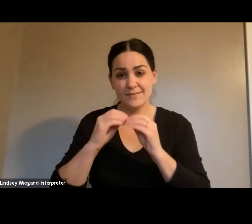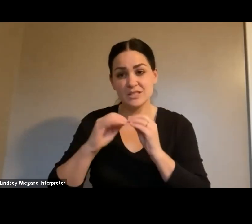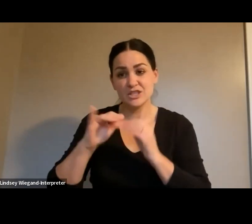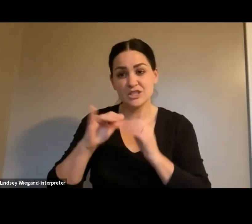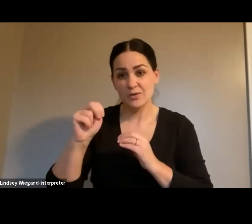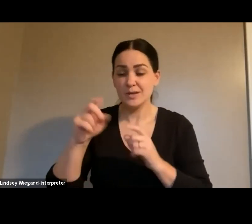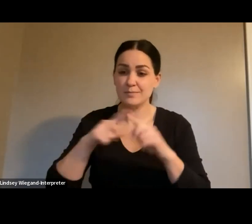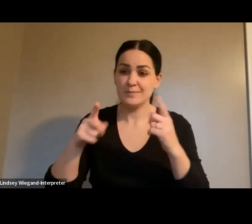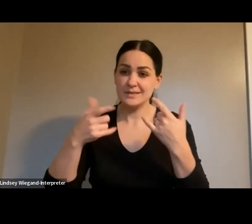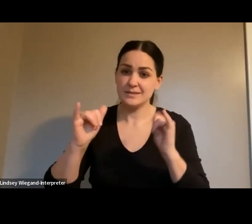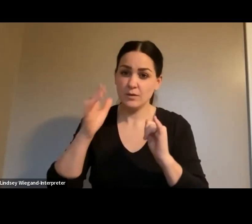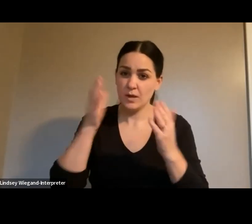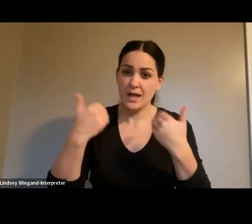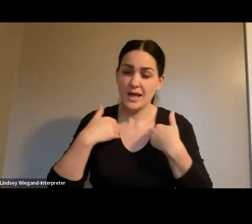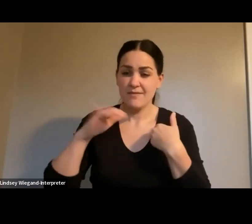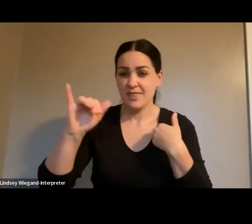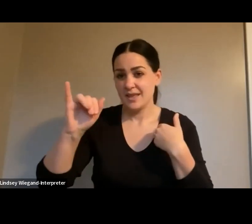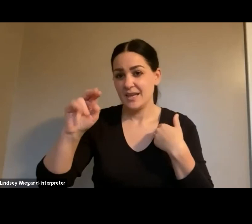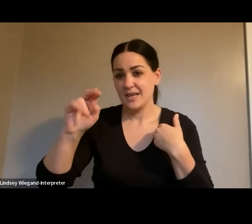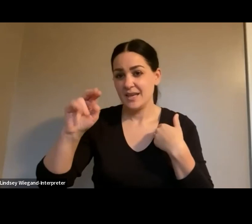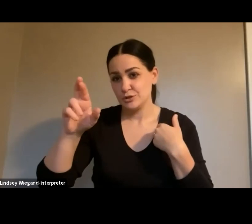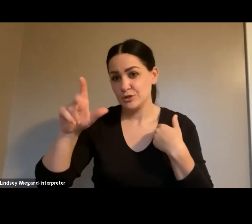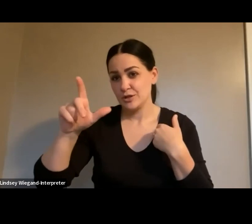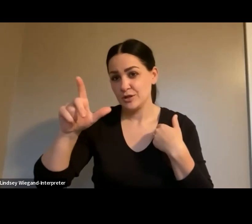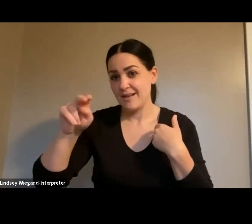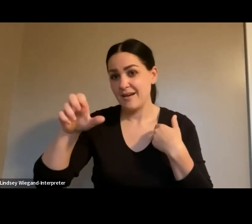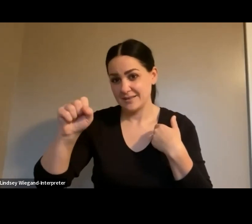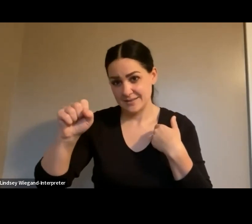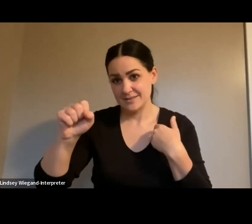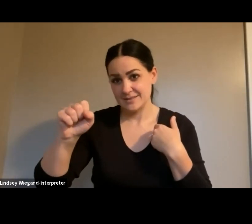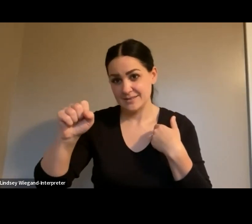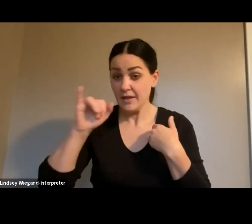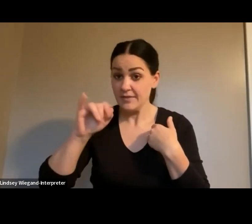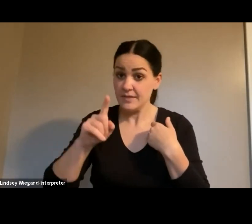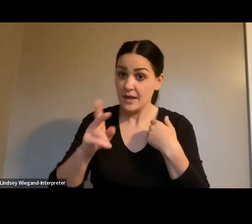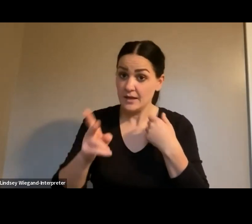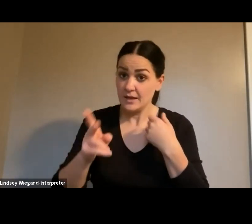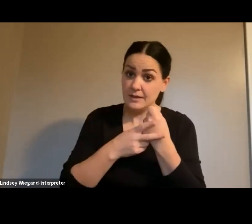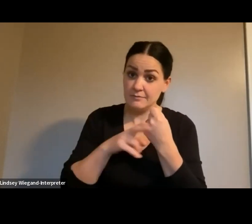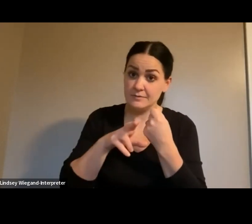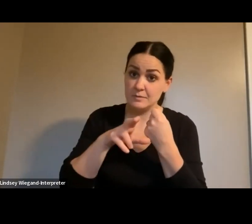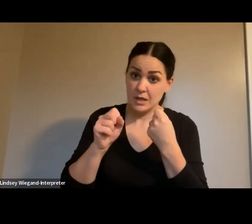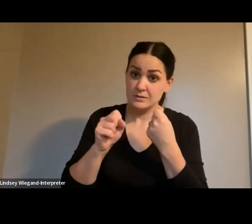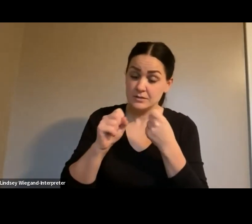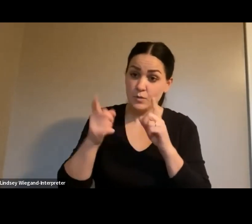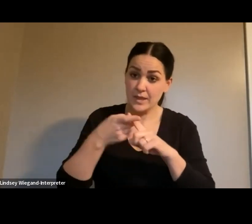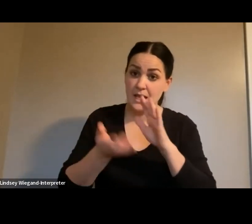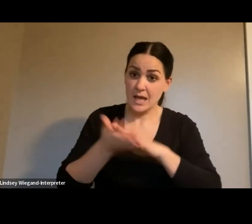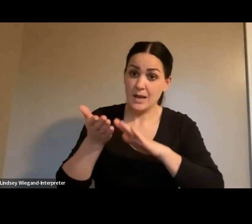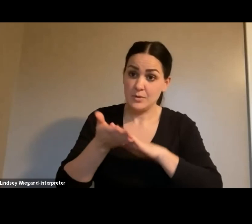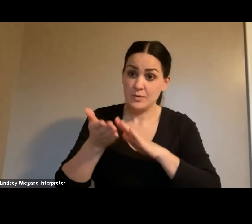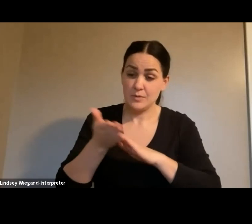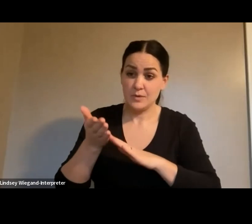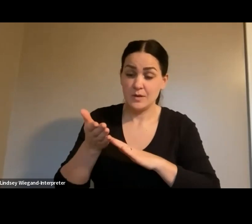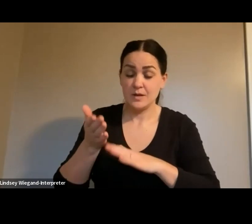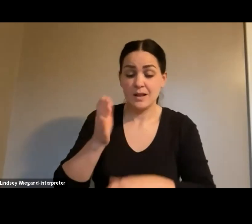still be interlines and interlines do save buses when they operate. For example, the other Ford